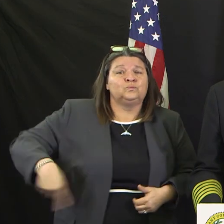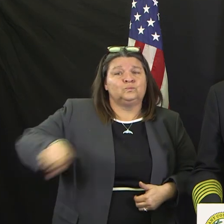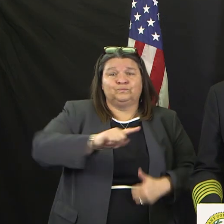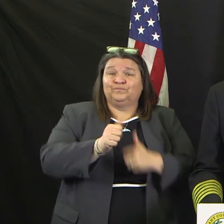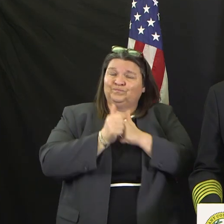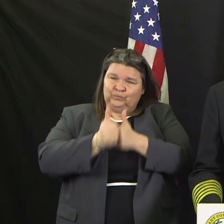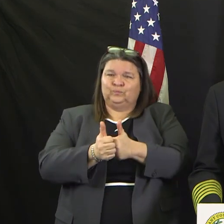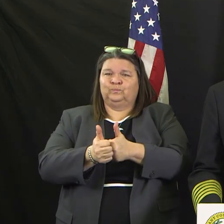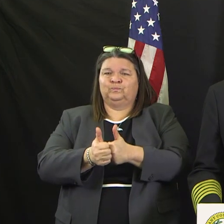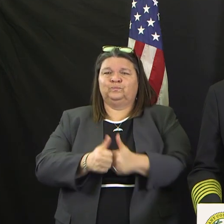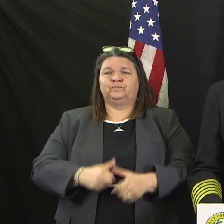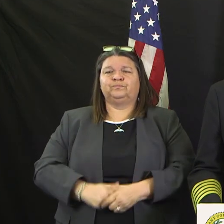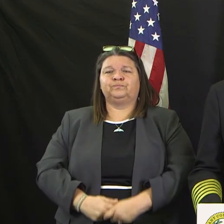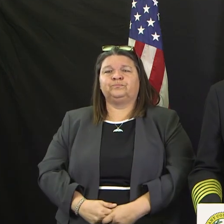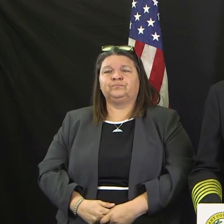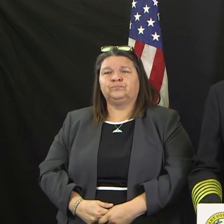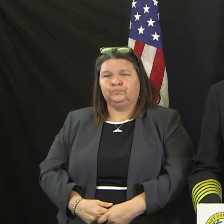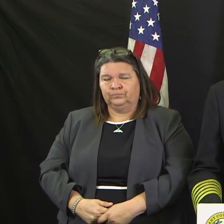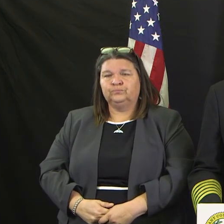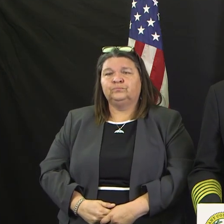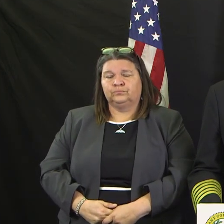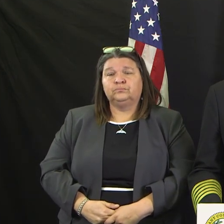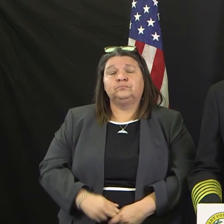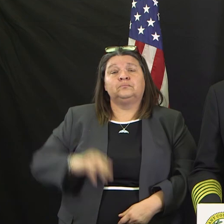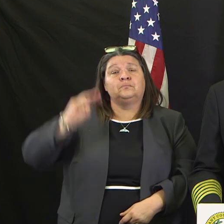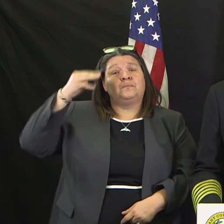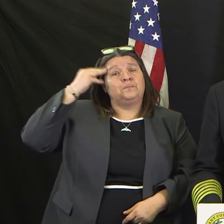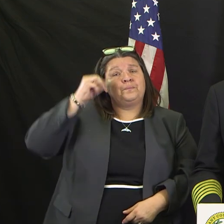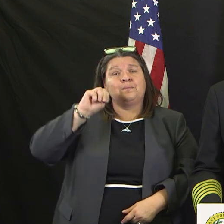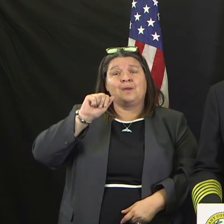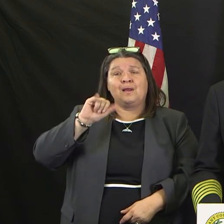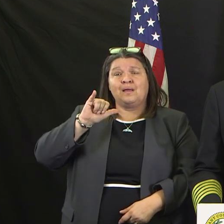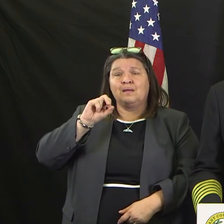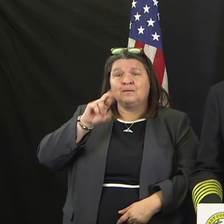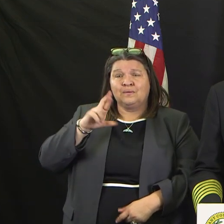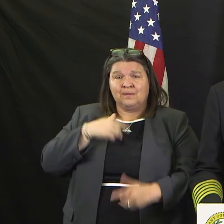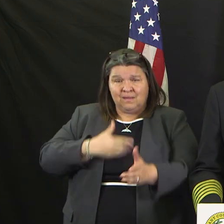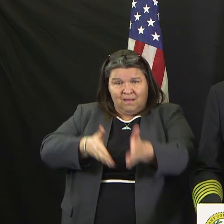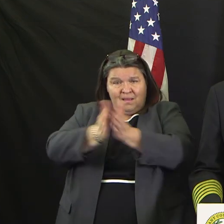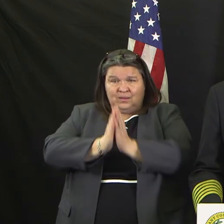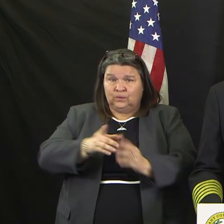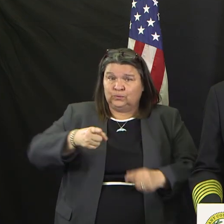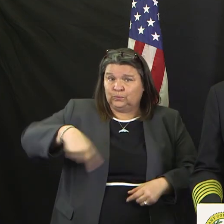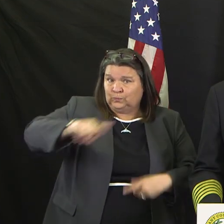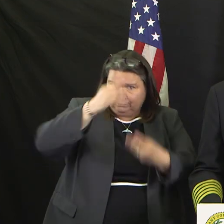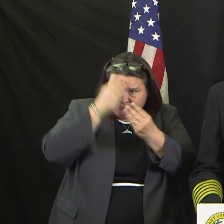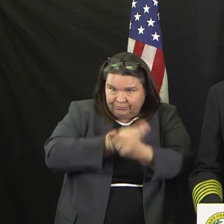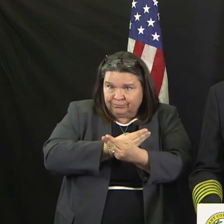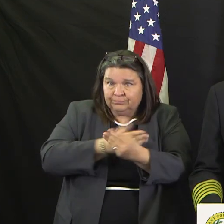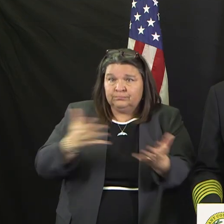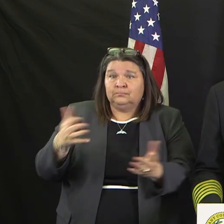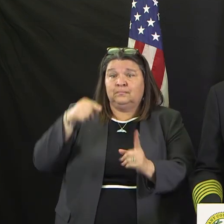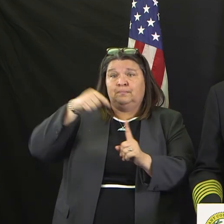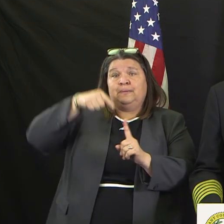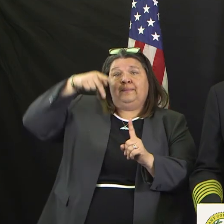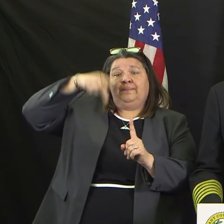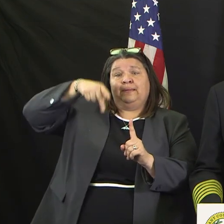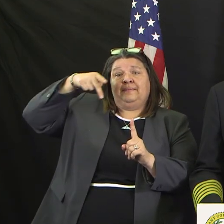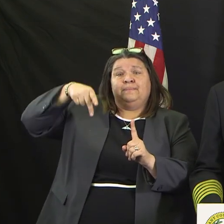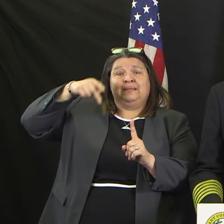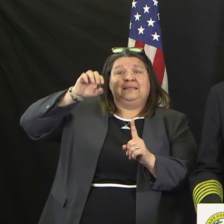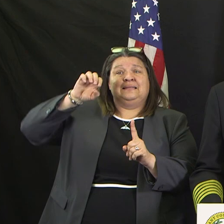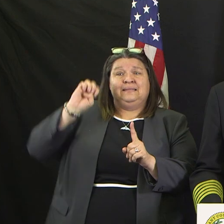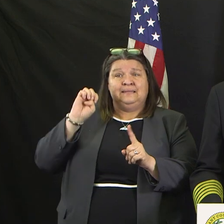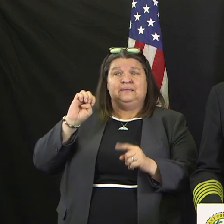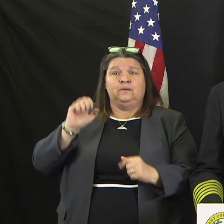mayor has also asked that I speak to you this evening regarding the personal protection equipment that you very well could